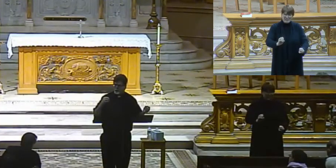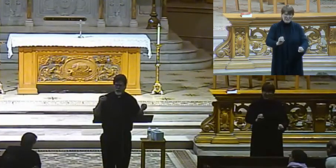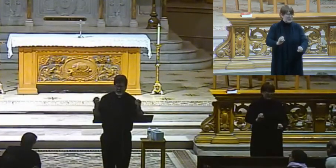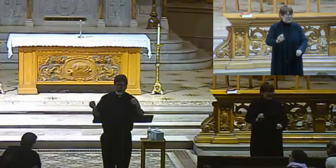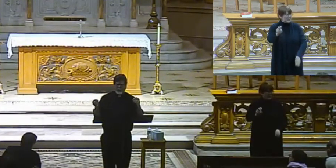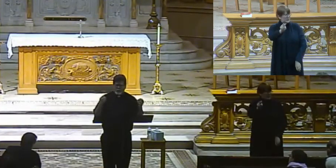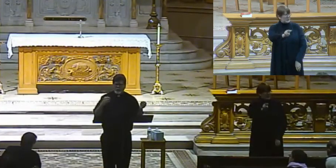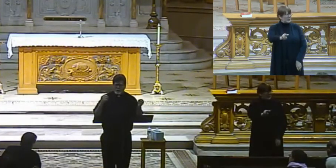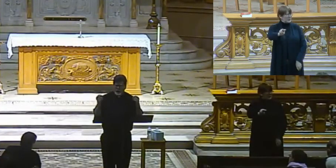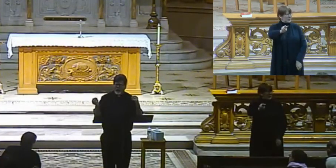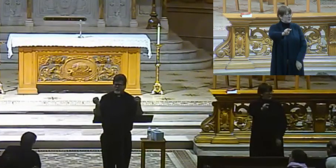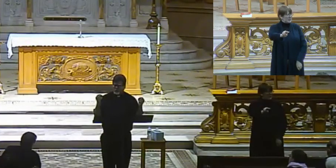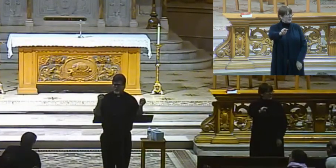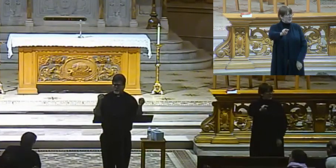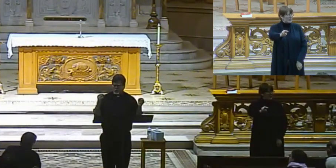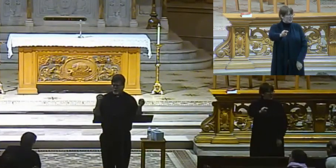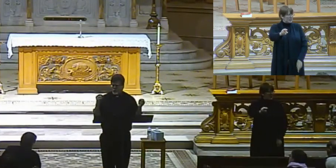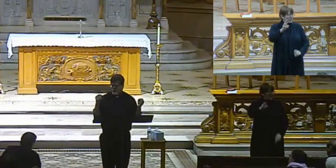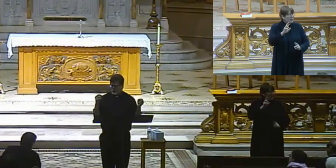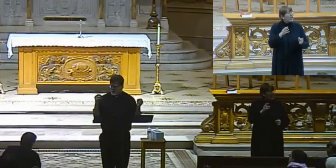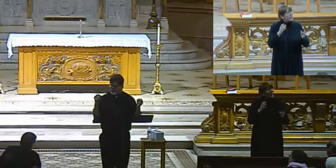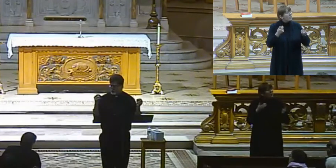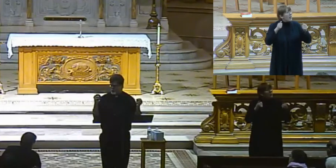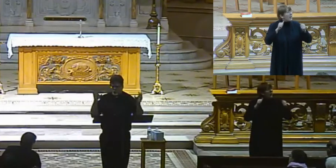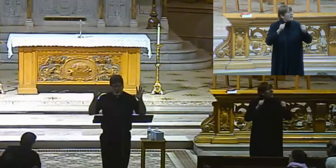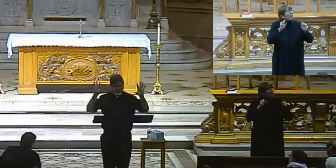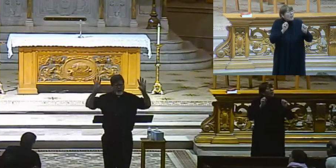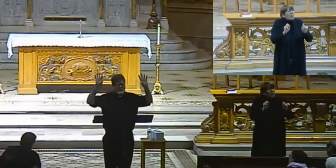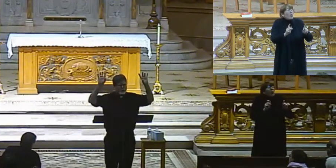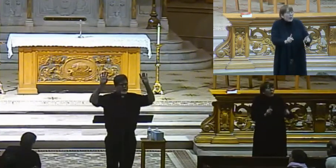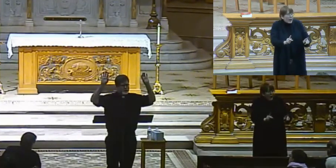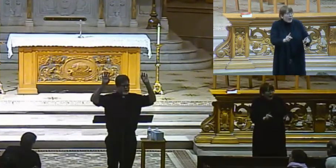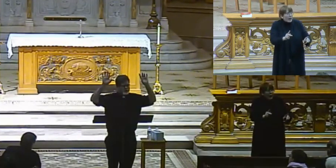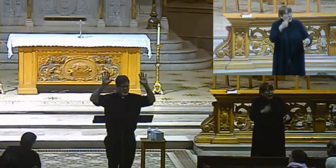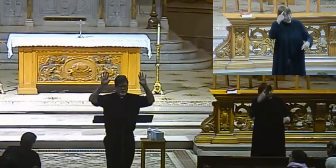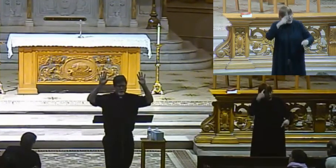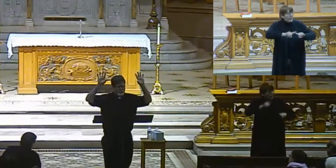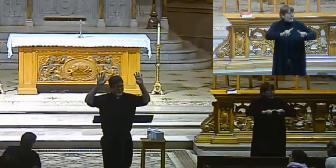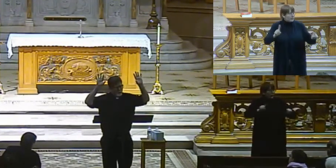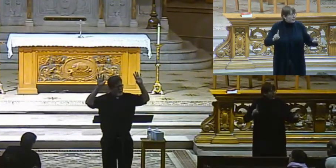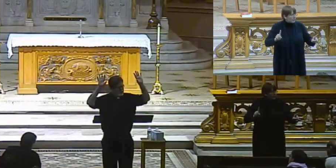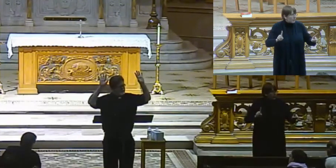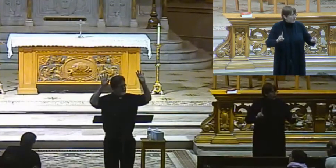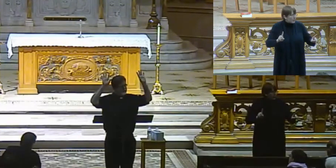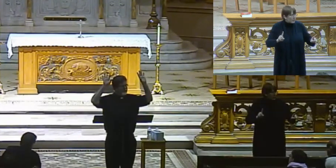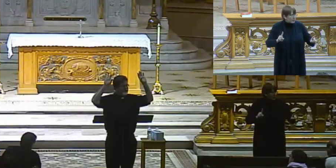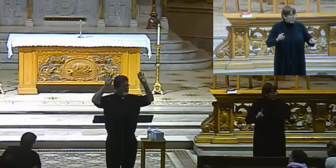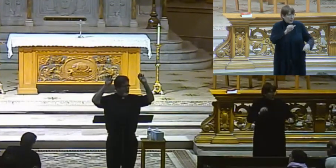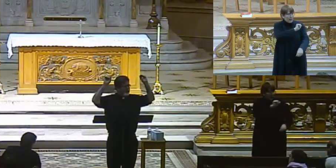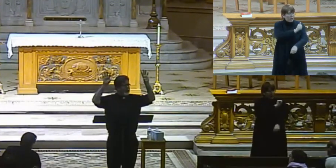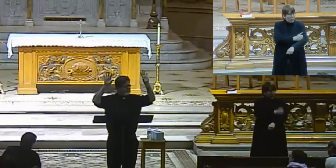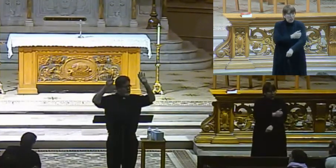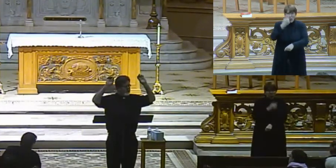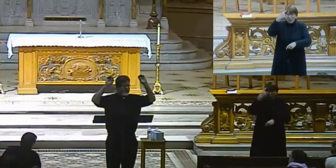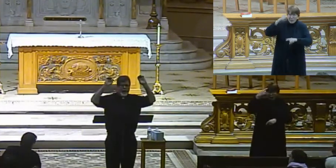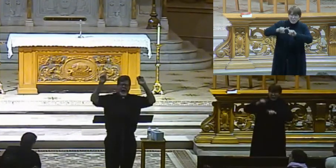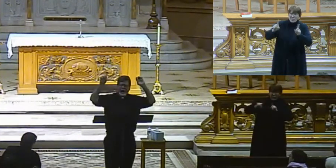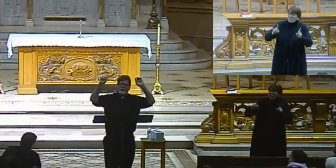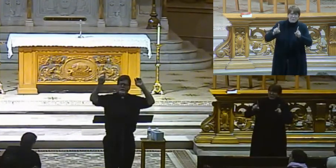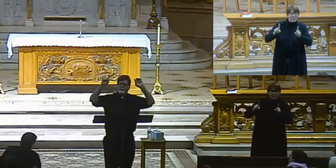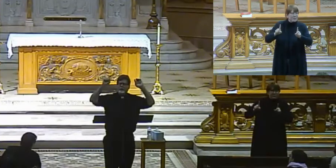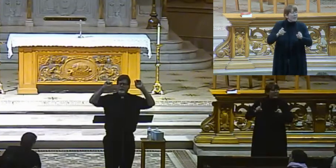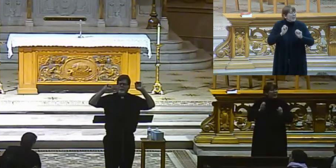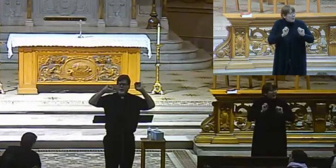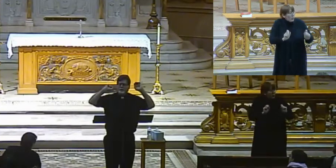disrespect. Now we're allowed to disagree with each other and we're allowed to disagree with authority, all right? We're allowed to say,